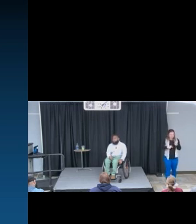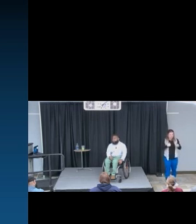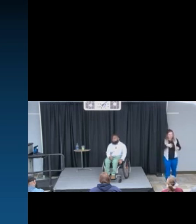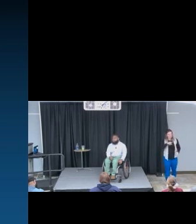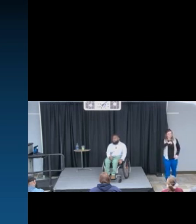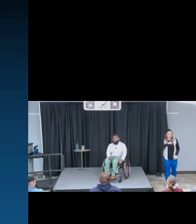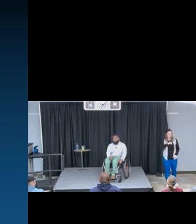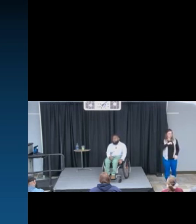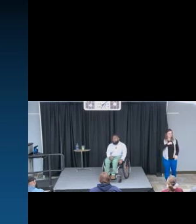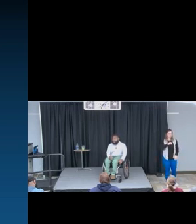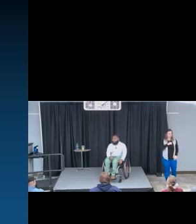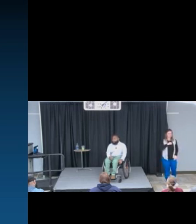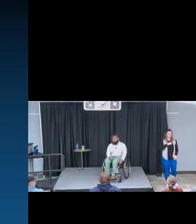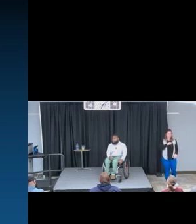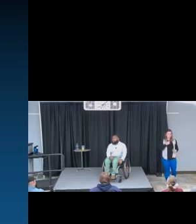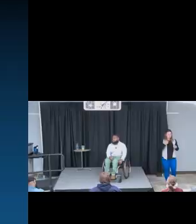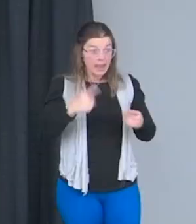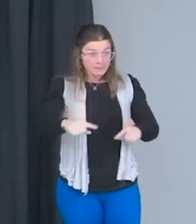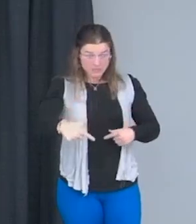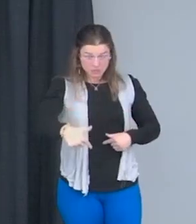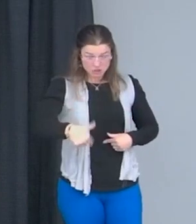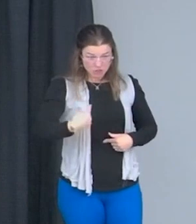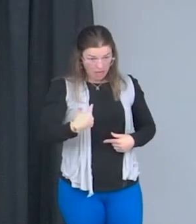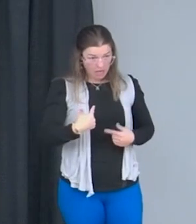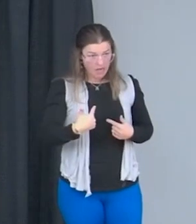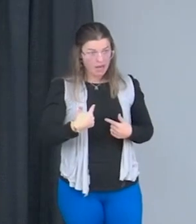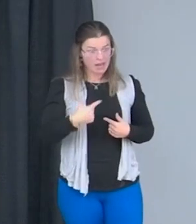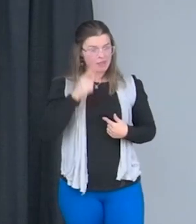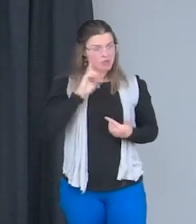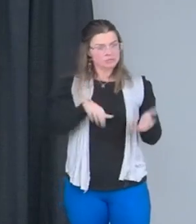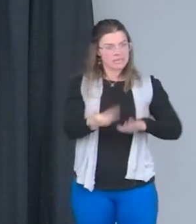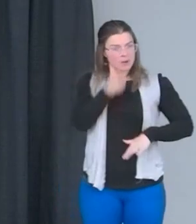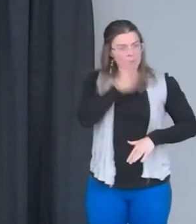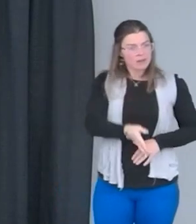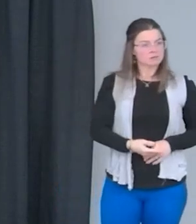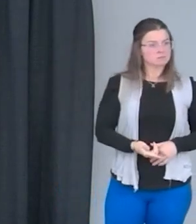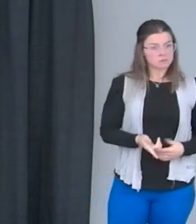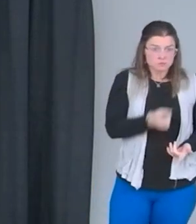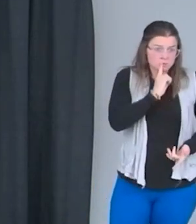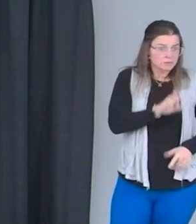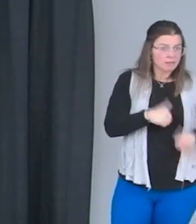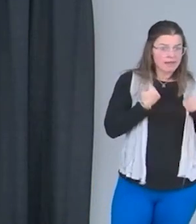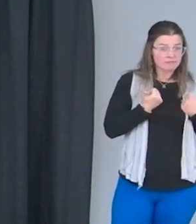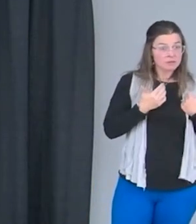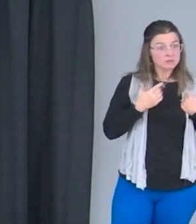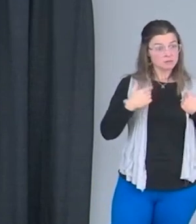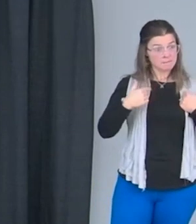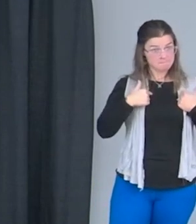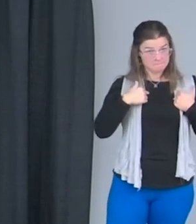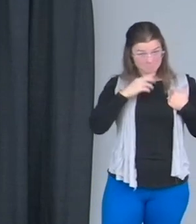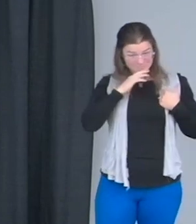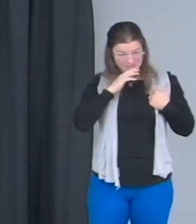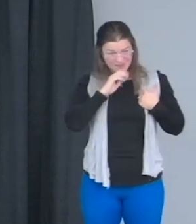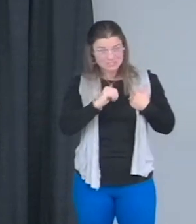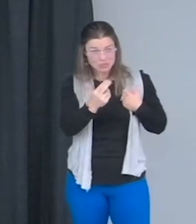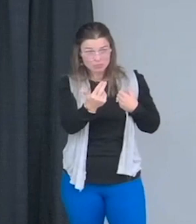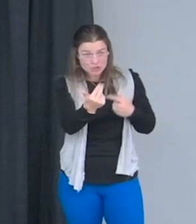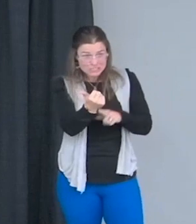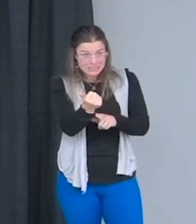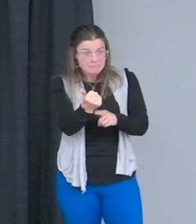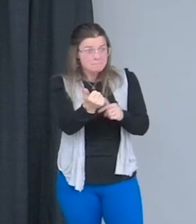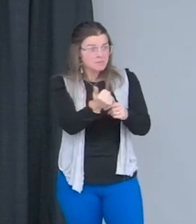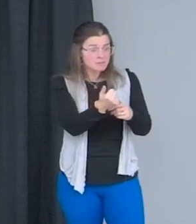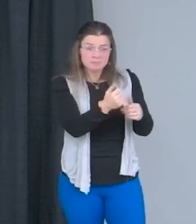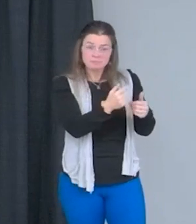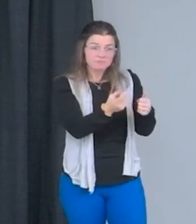and thought I was gonna die was again a reality. I lost my first friend at 13. So for me, it was a reality. And